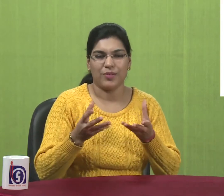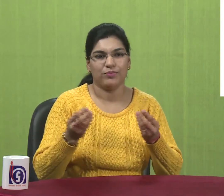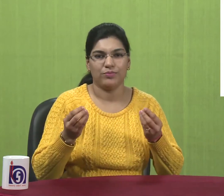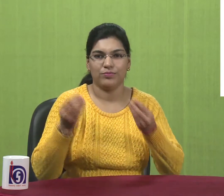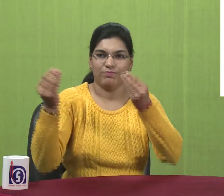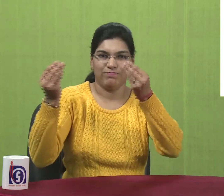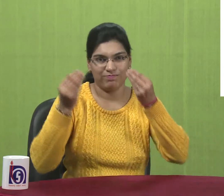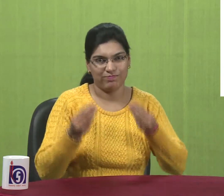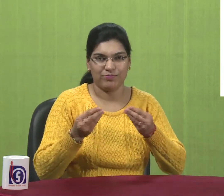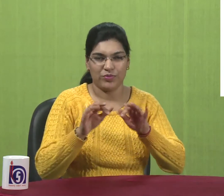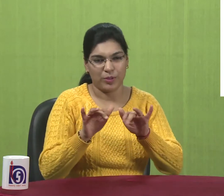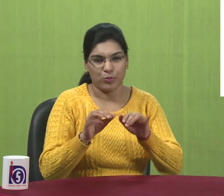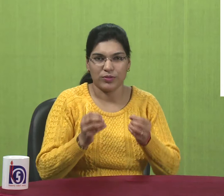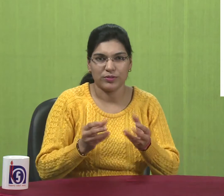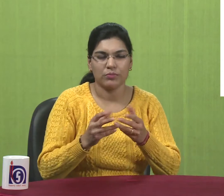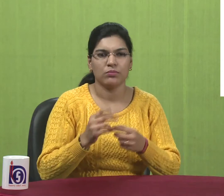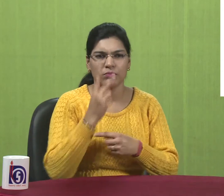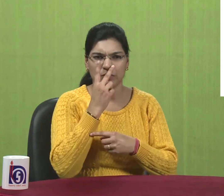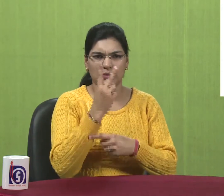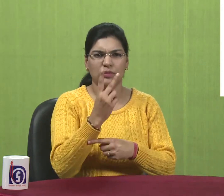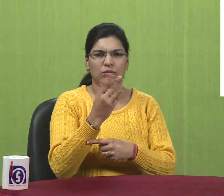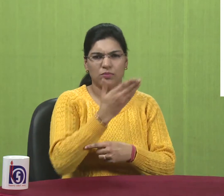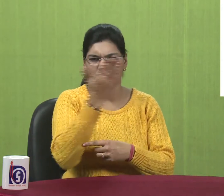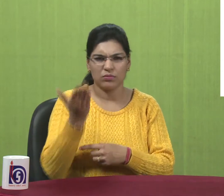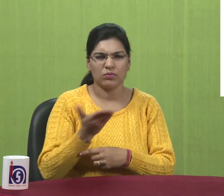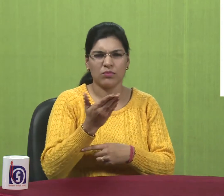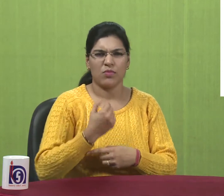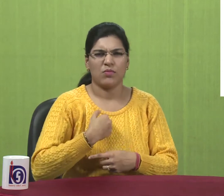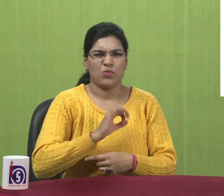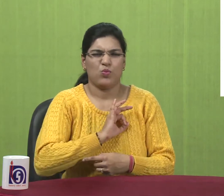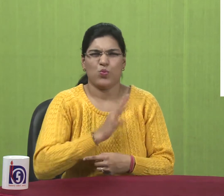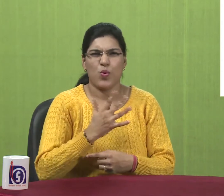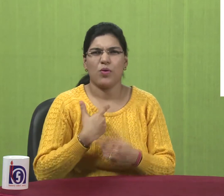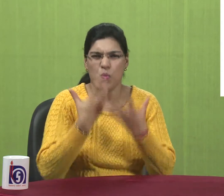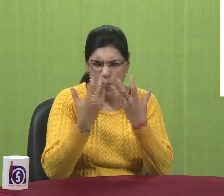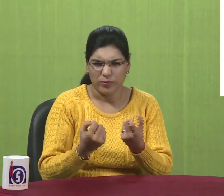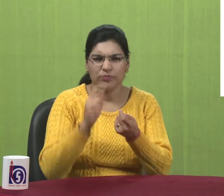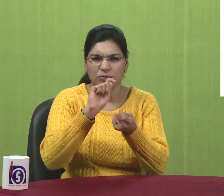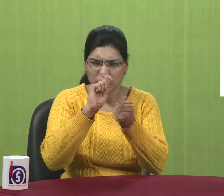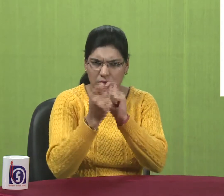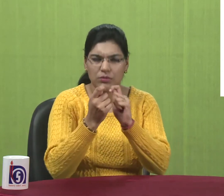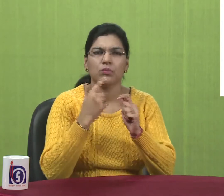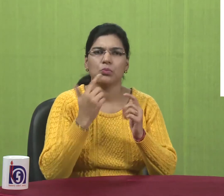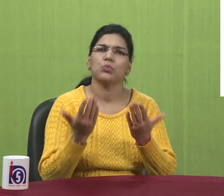Changing system settings. So when you buy your computer and you don't like the background